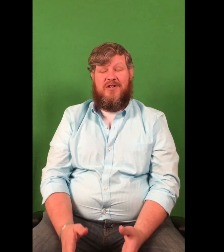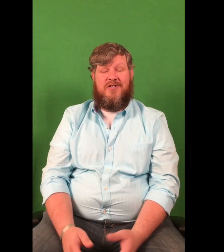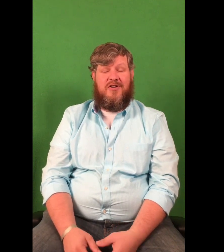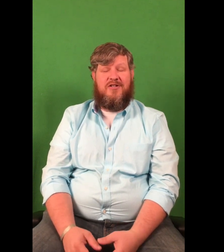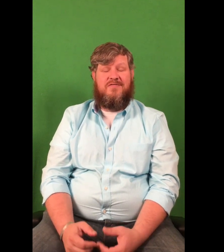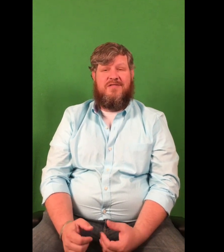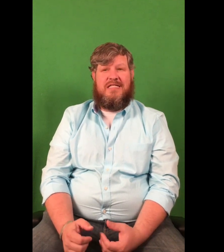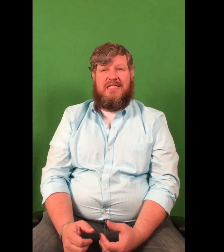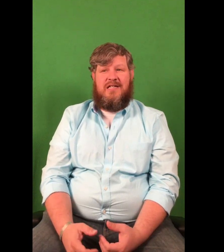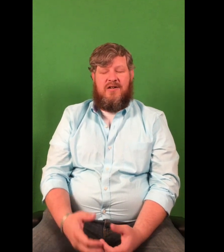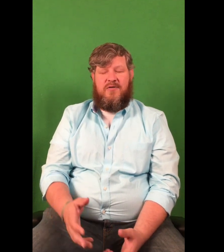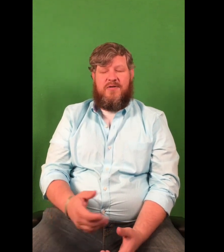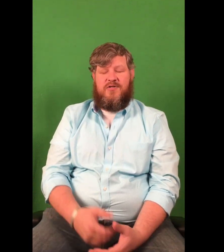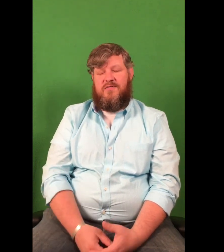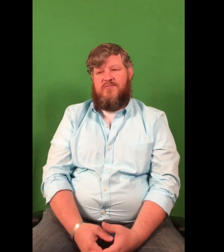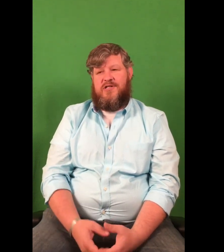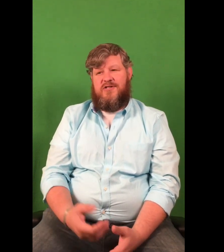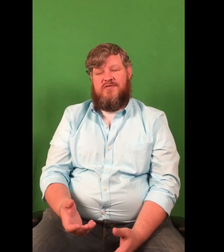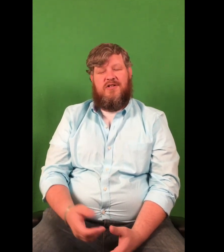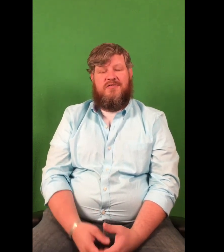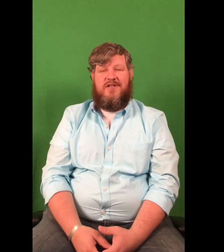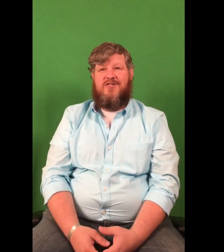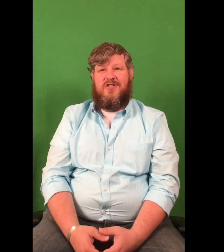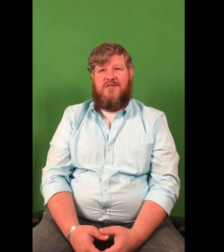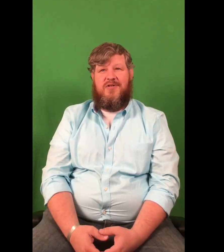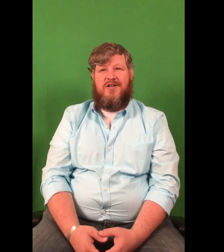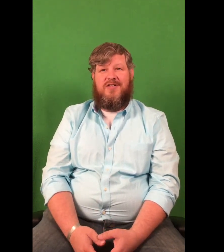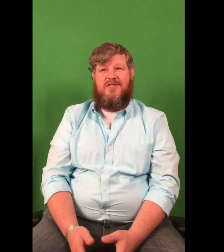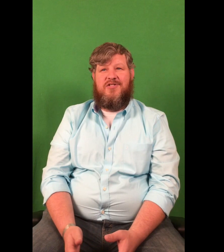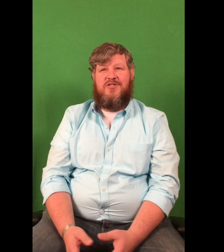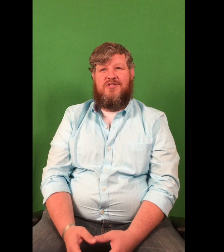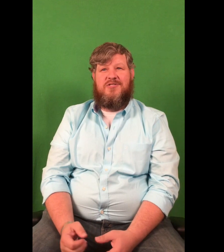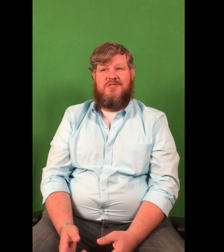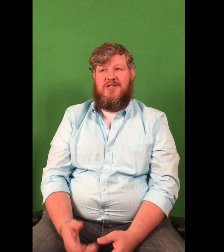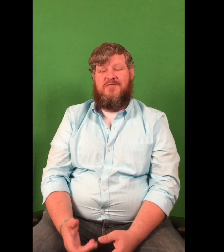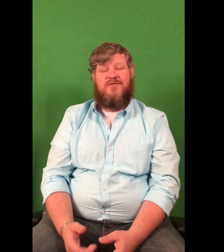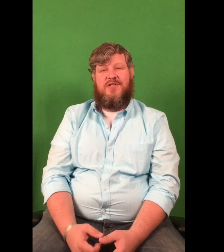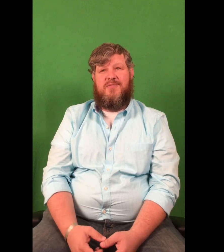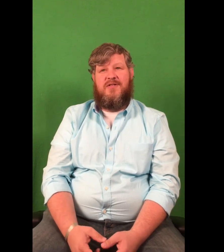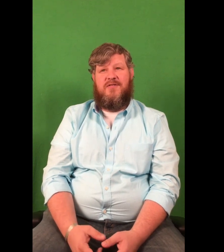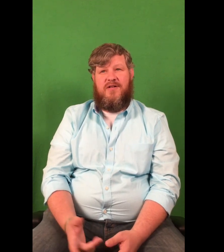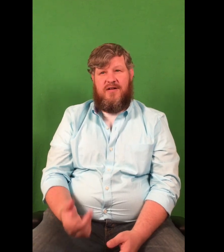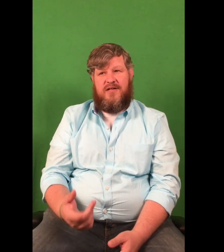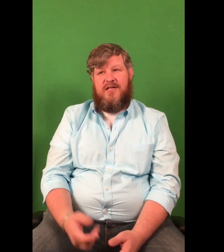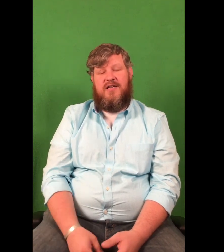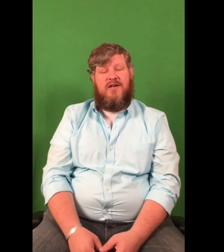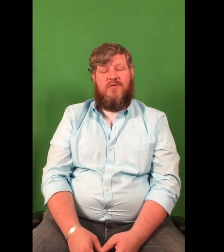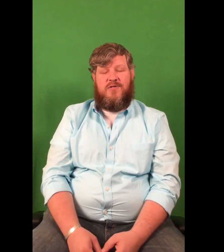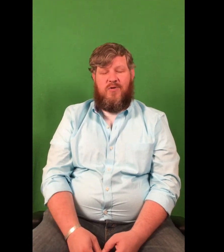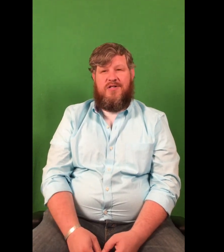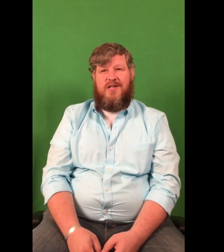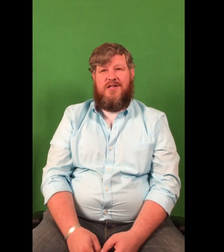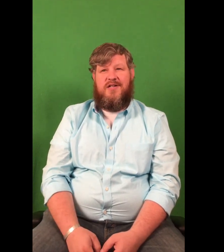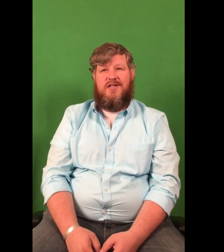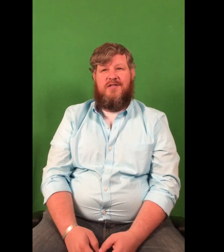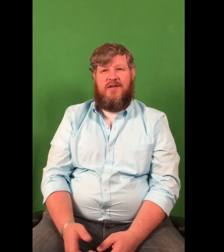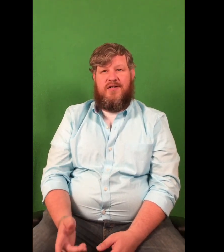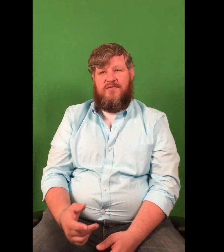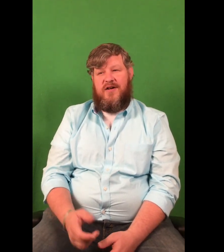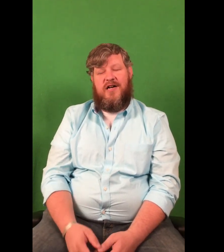around a curve. Oh, you drove a point curve, saw a fire truck in the parking lot of a church fueling up with this water tank at the fire